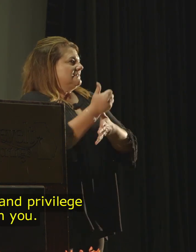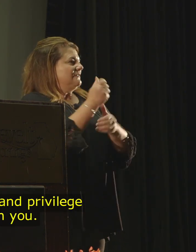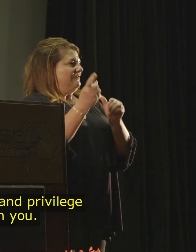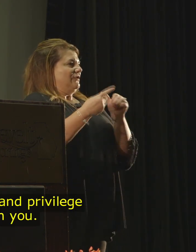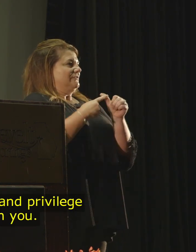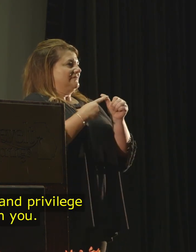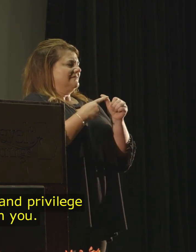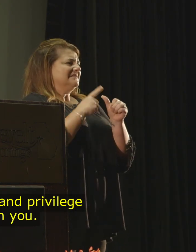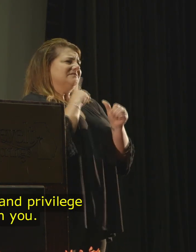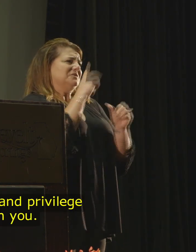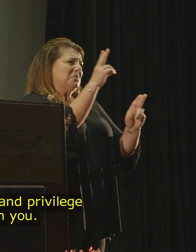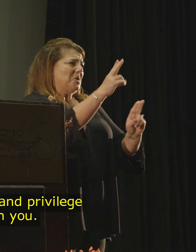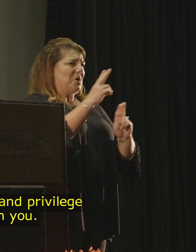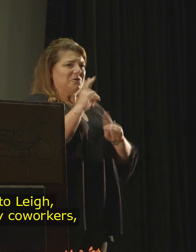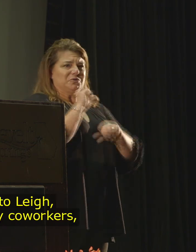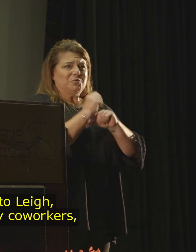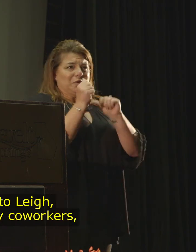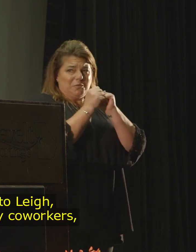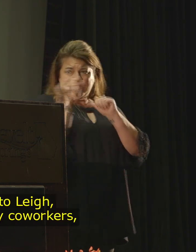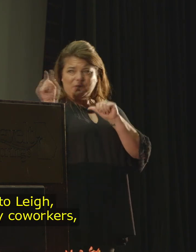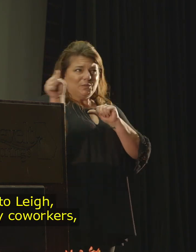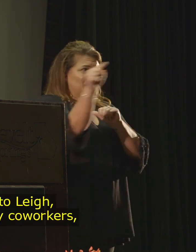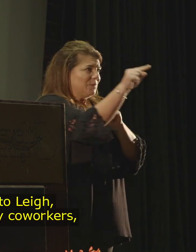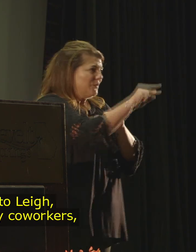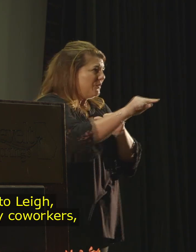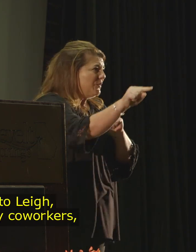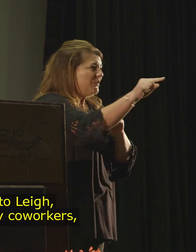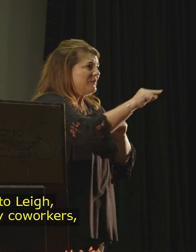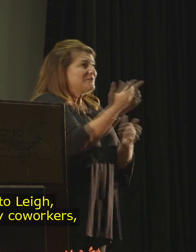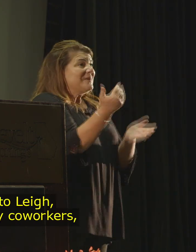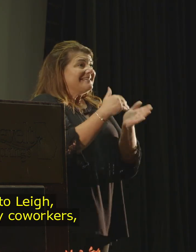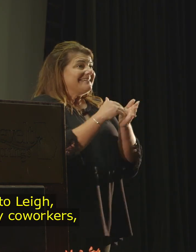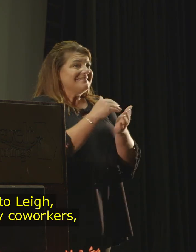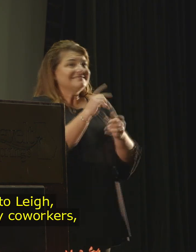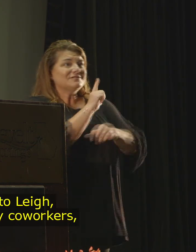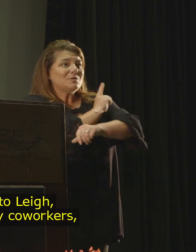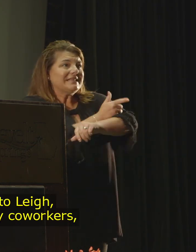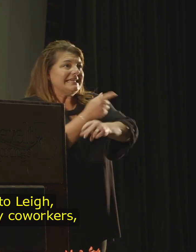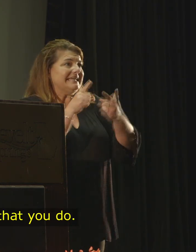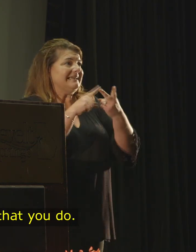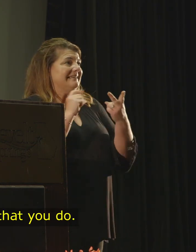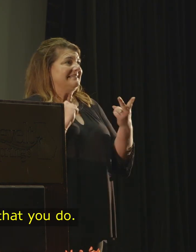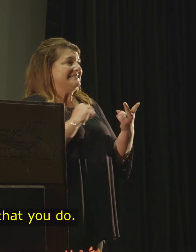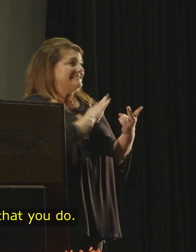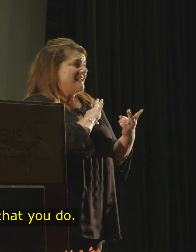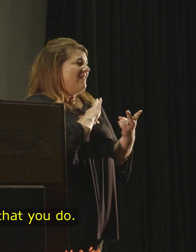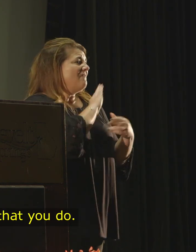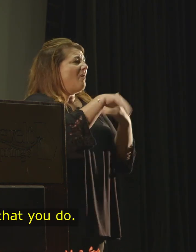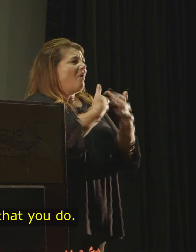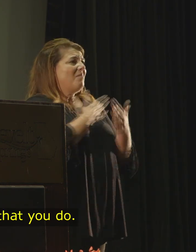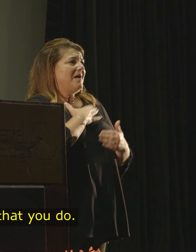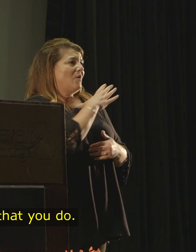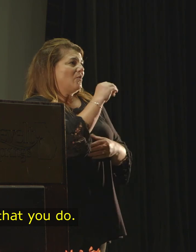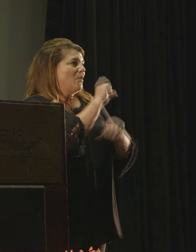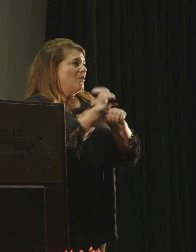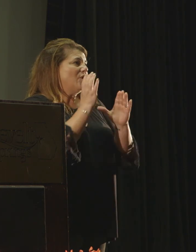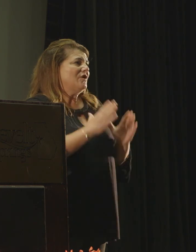honor and privilege to work with you. And so, again, to Lee, the staff, to all my coworkers, thank you for all that you do.